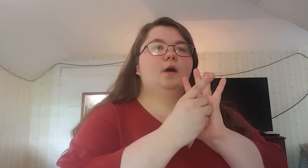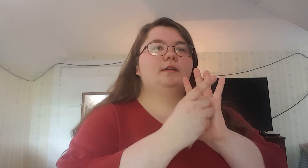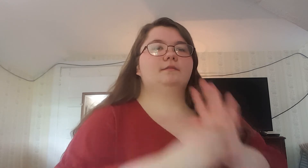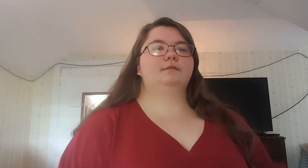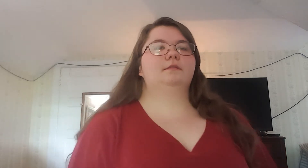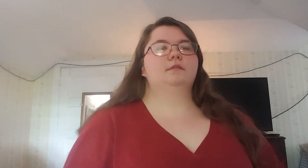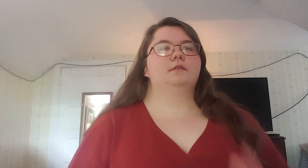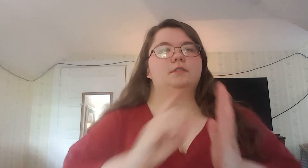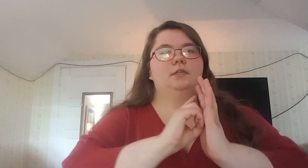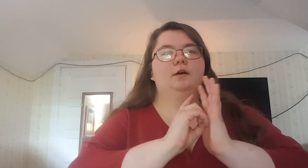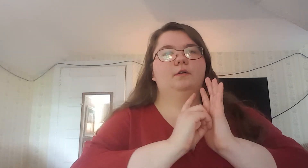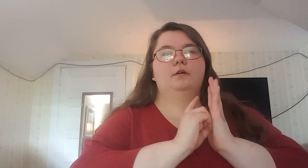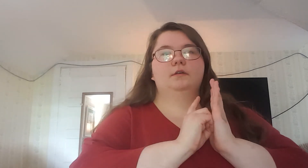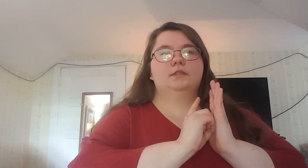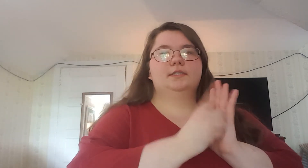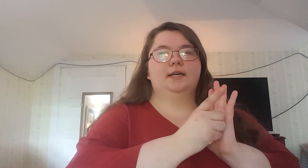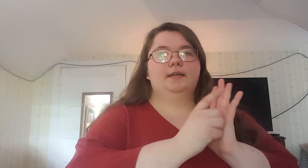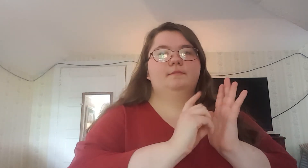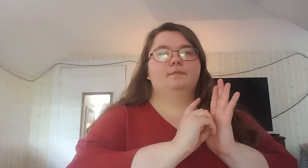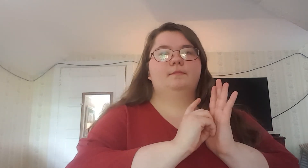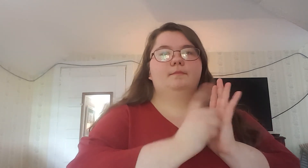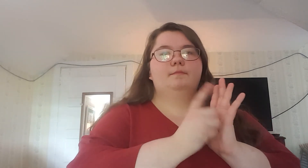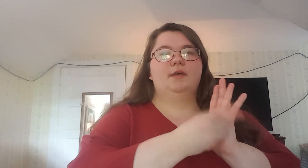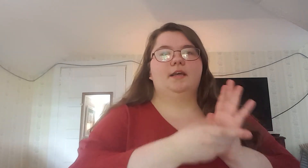1. So, second minute.